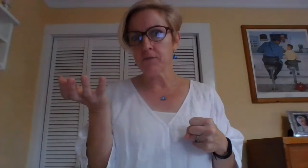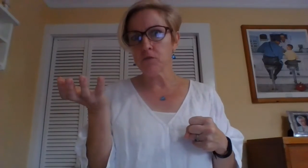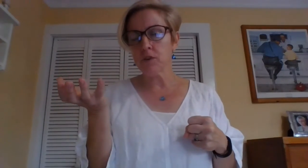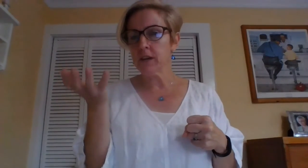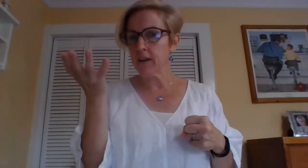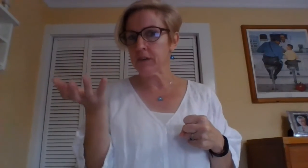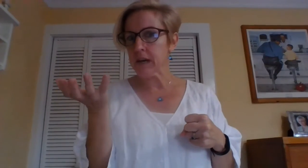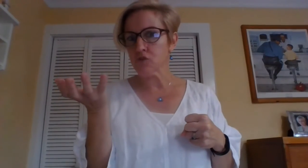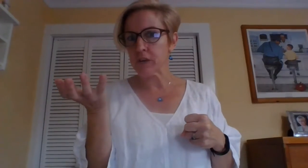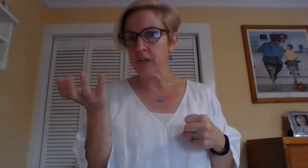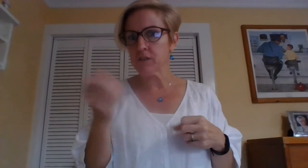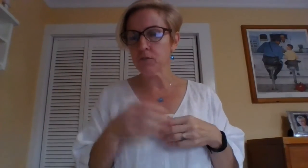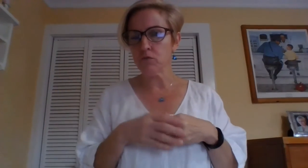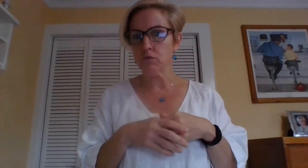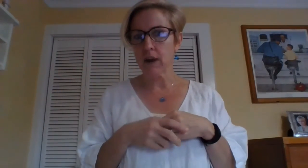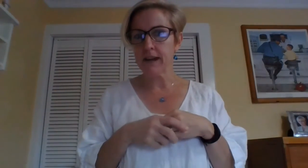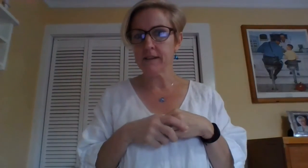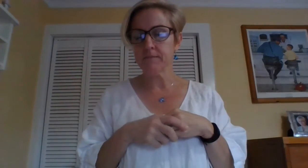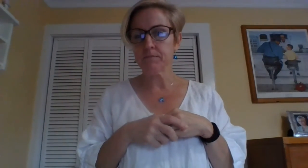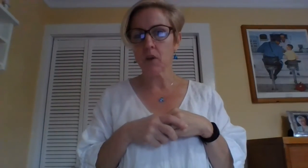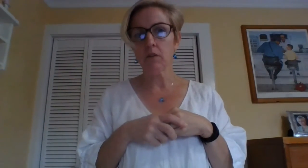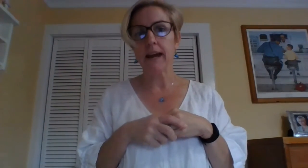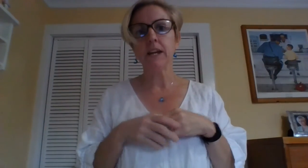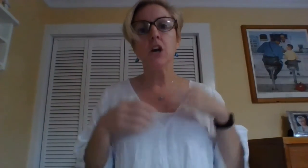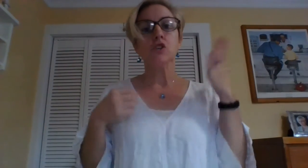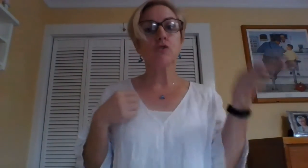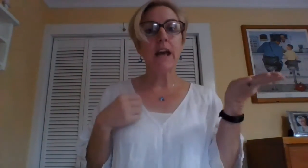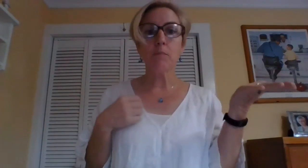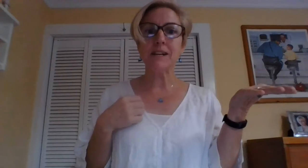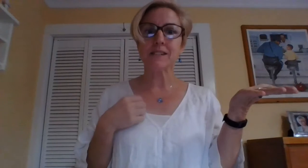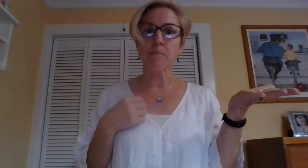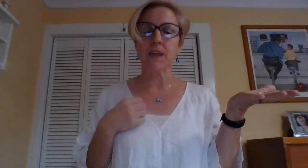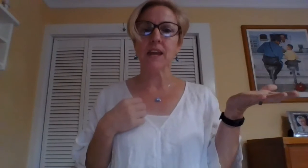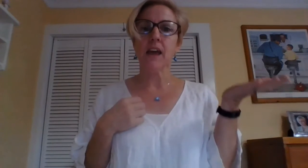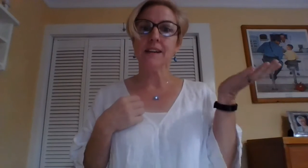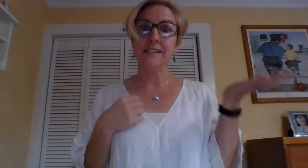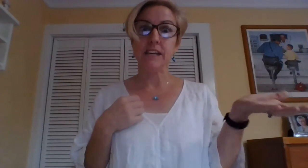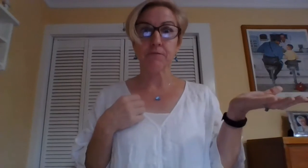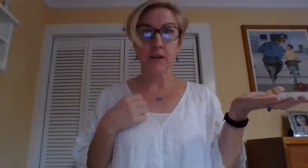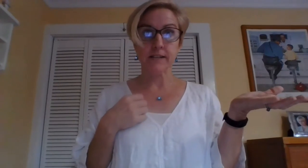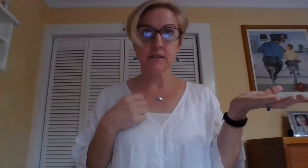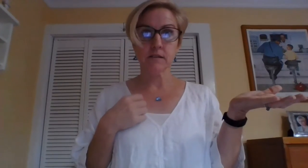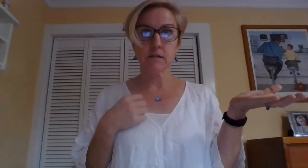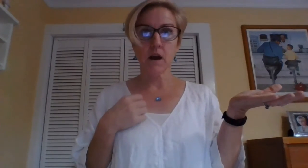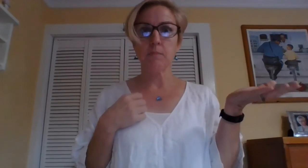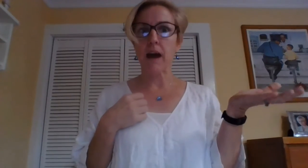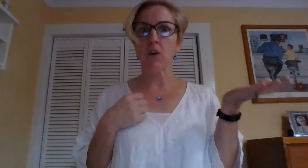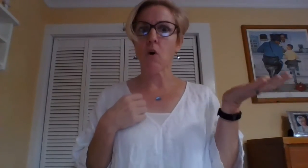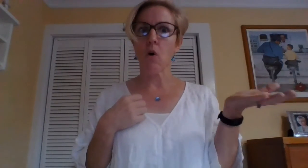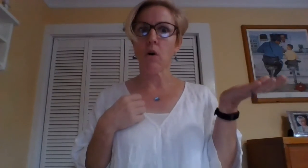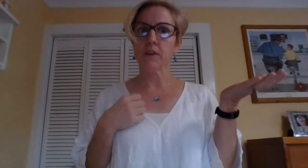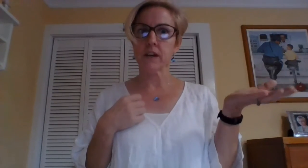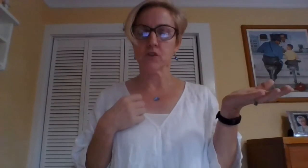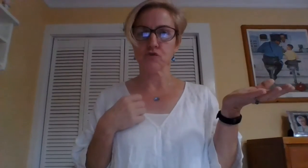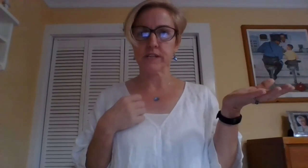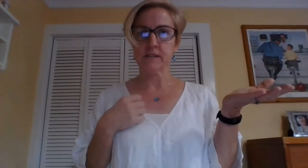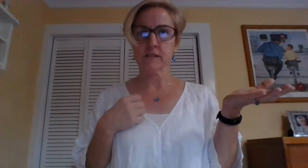food. Every country needs food. Every right? All right. So tell me something different about all the countries,